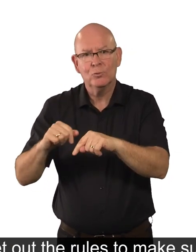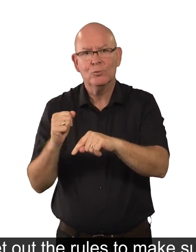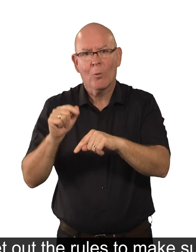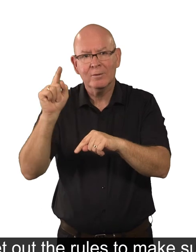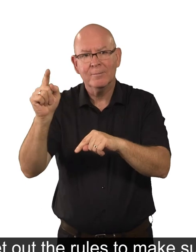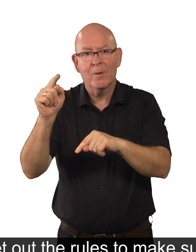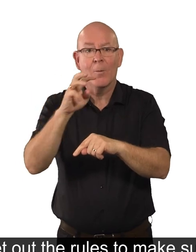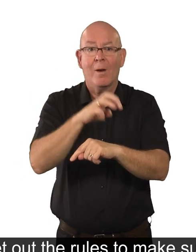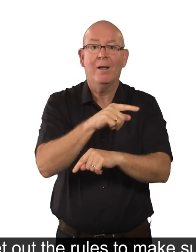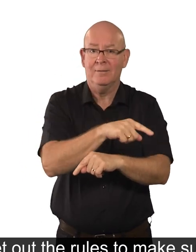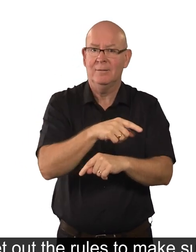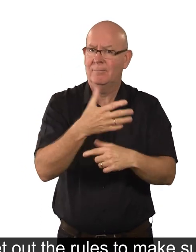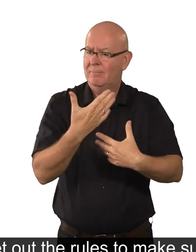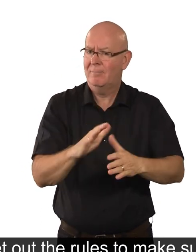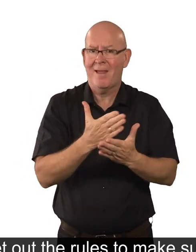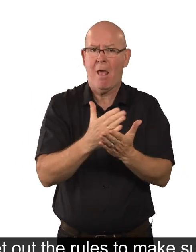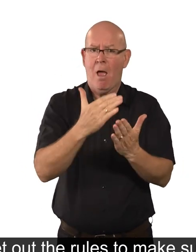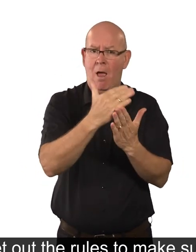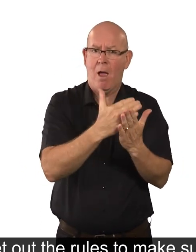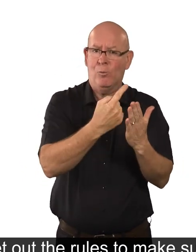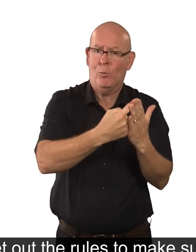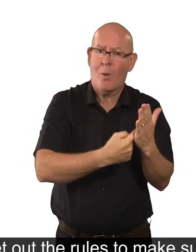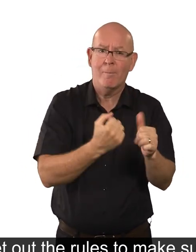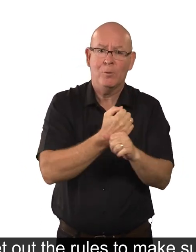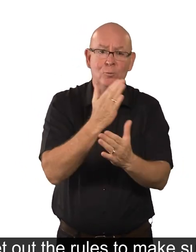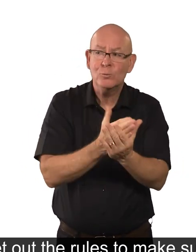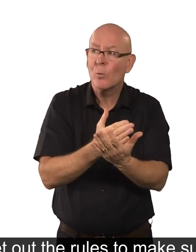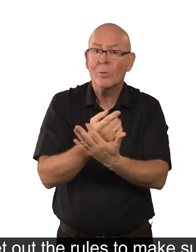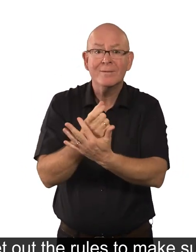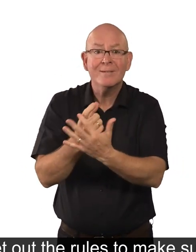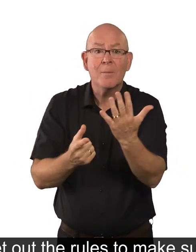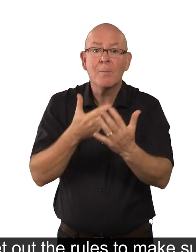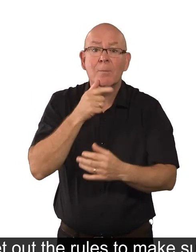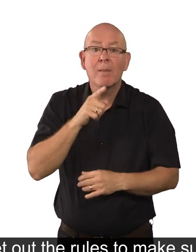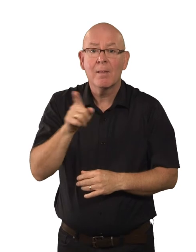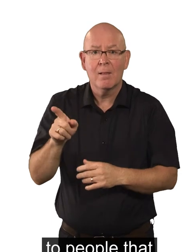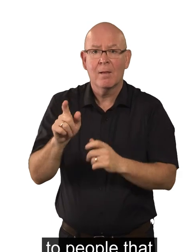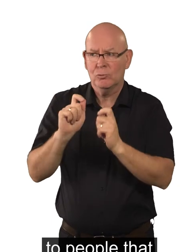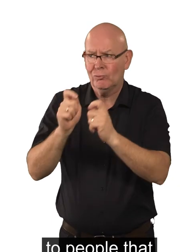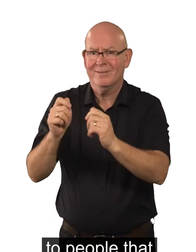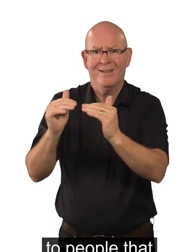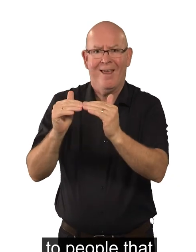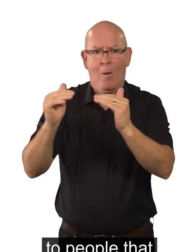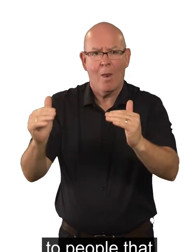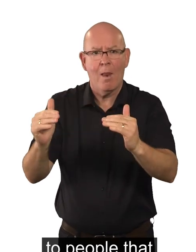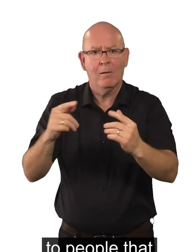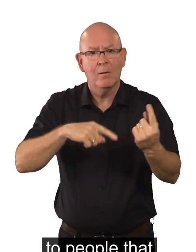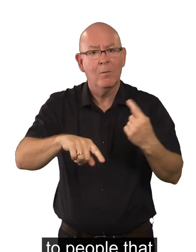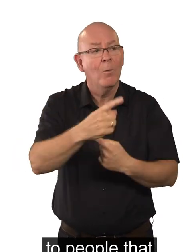set out the rules to make sure disabled people are treated equally to people that don't